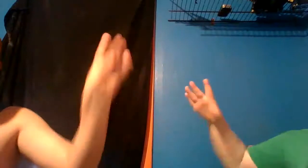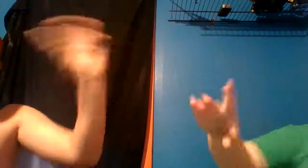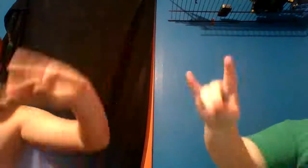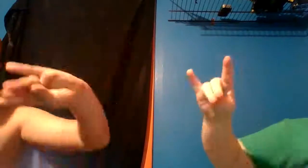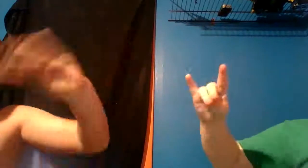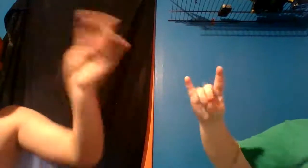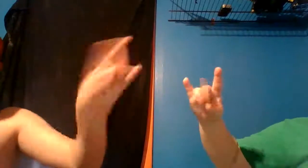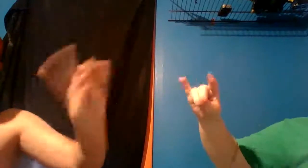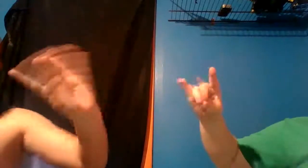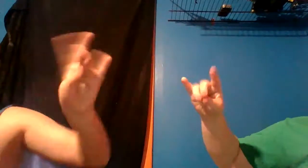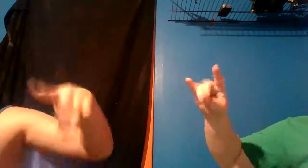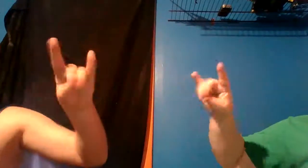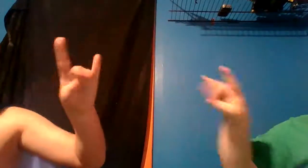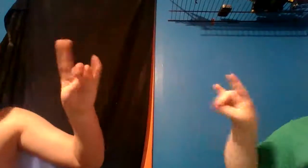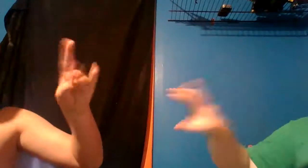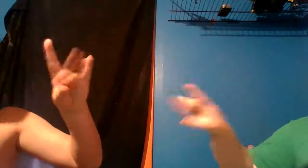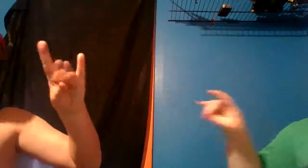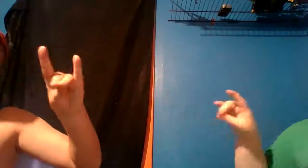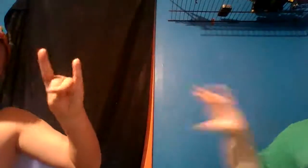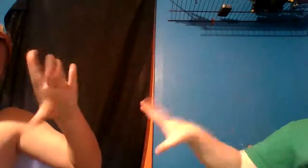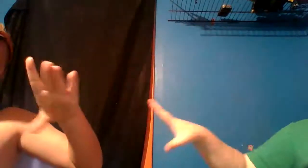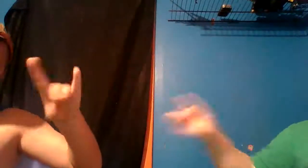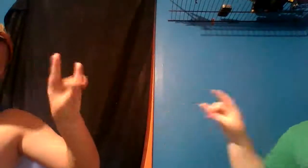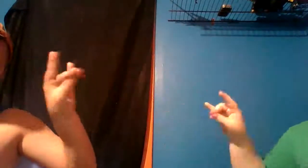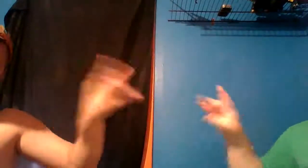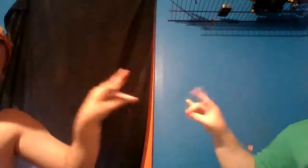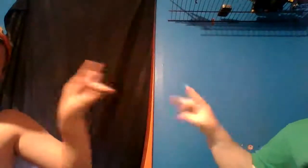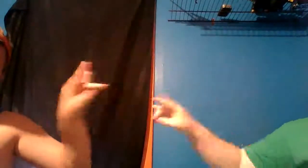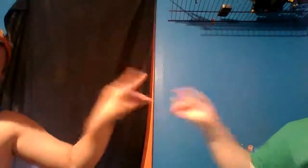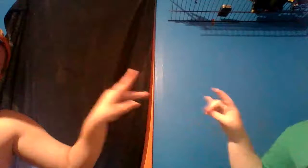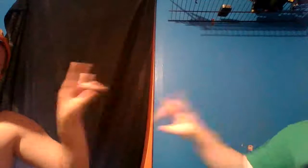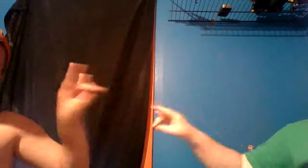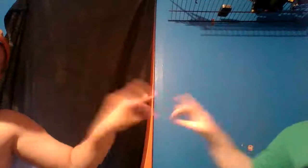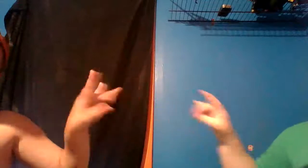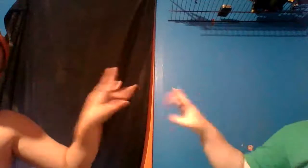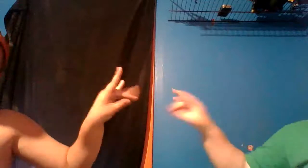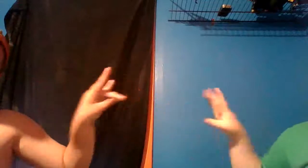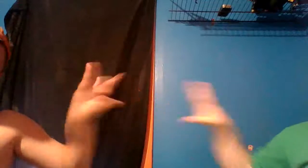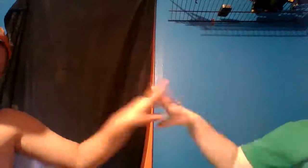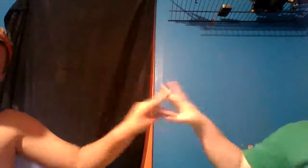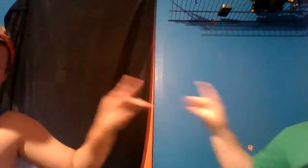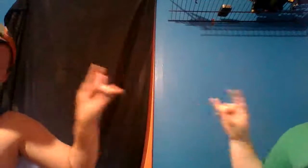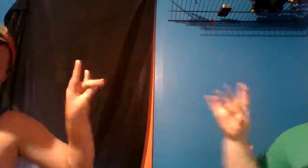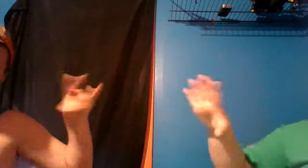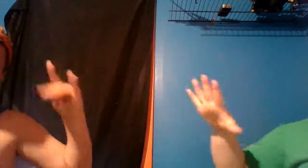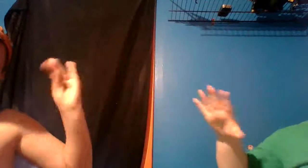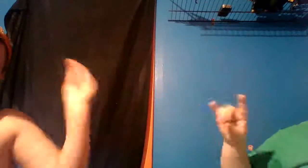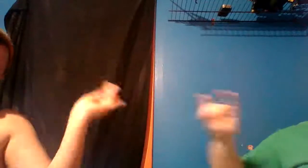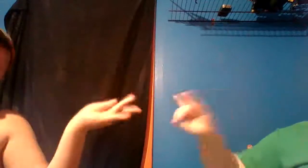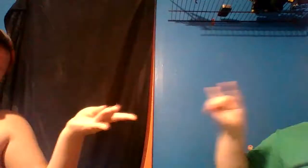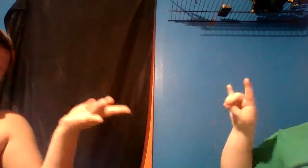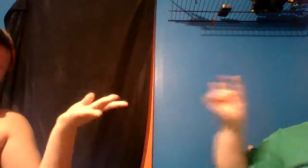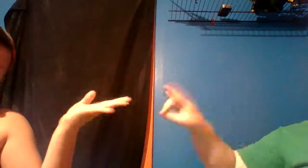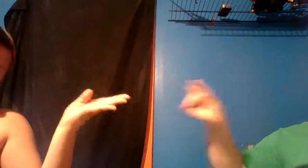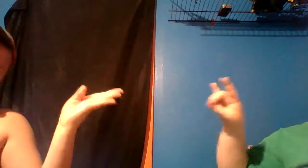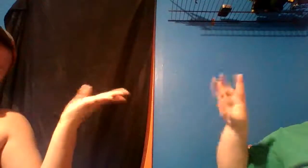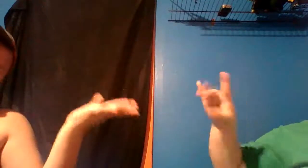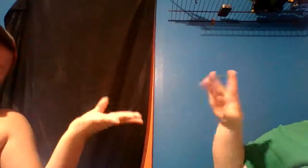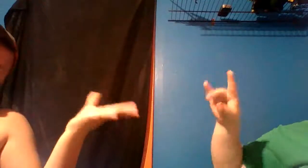-Schwab. Schwabble-Dabble-Glibble-Glabble-Schwibble-Schwab-Dab. Dibble-Dabble-Schwibble-Schwab-Glab. Oh, ha,